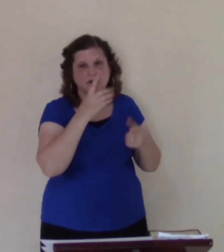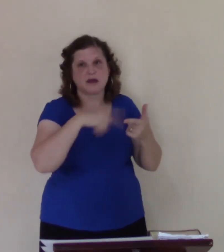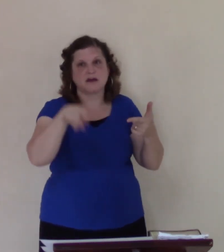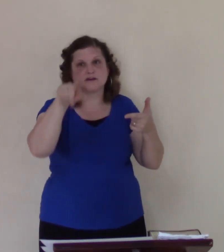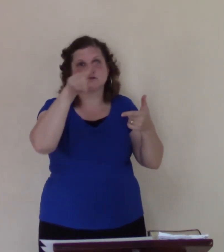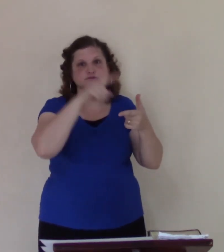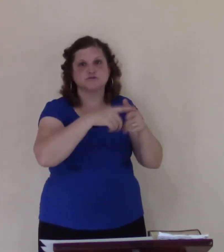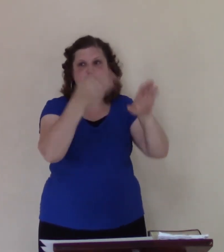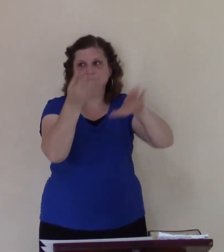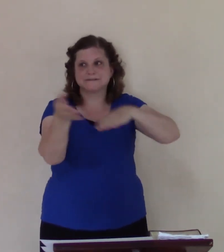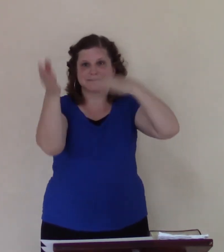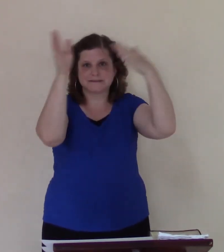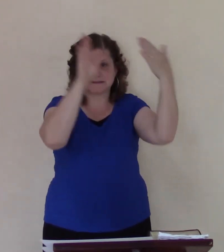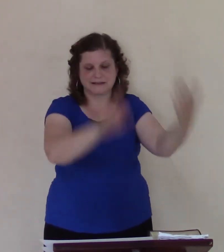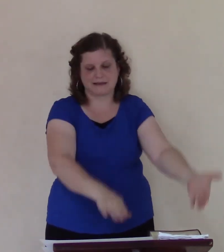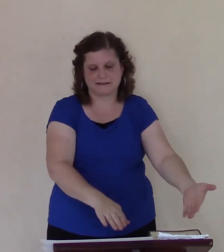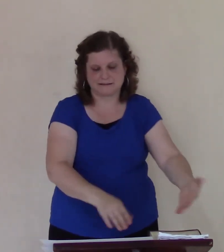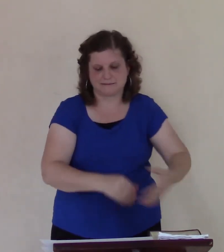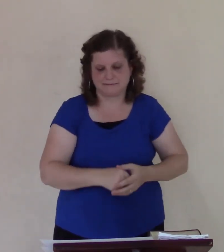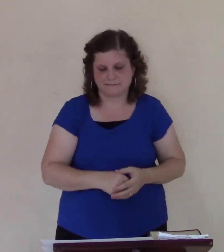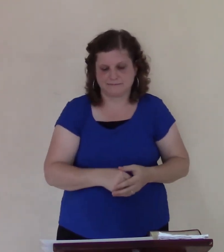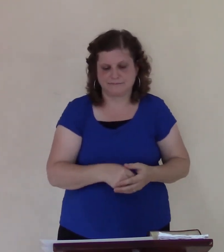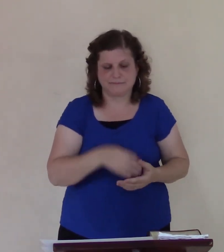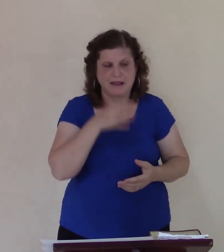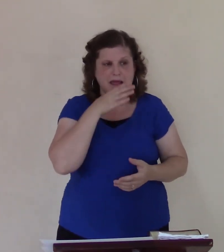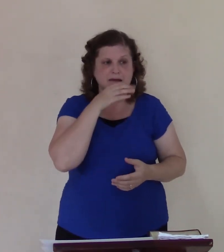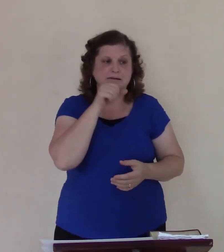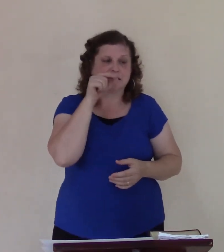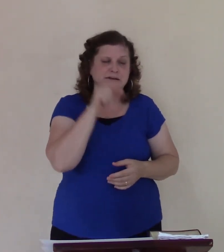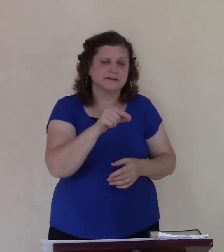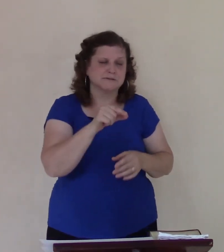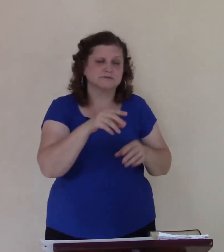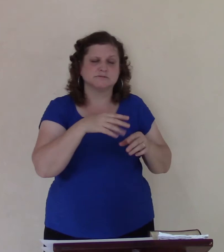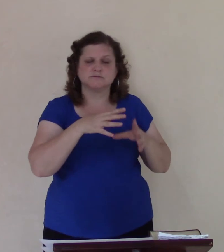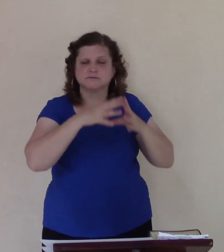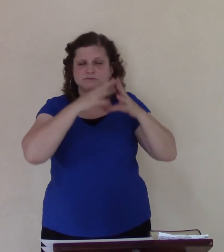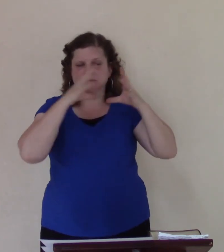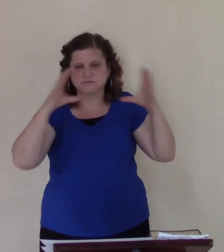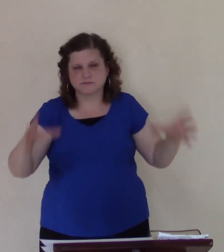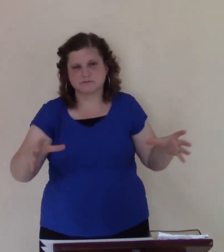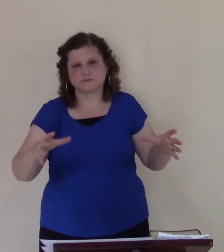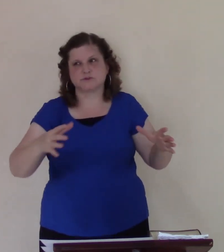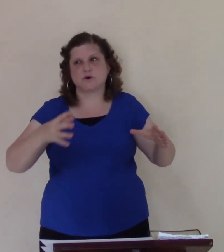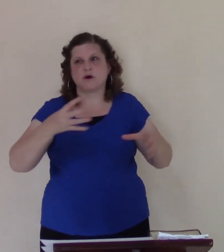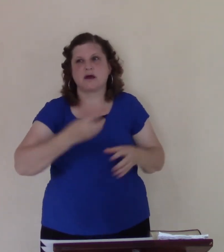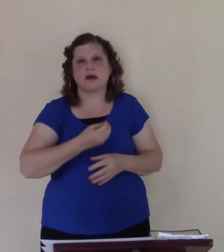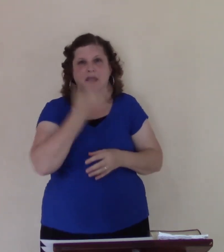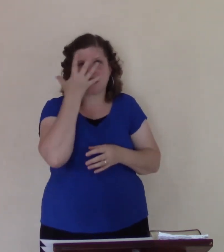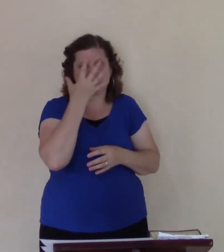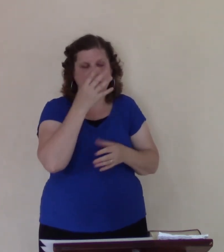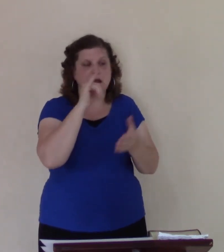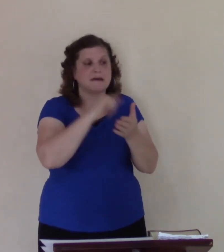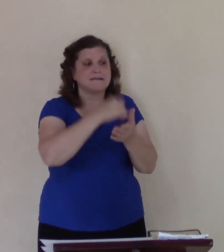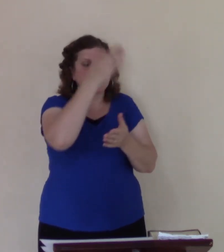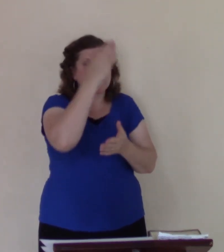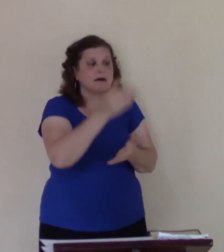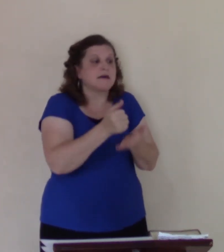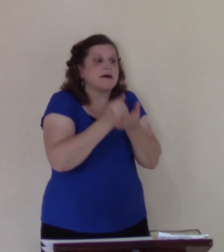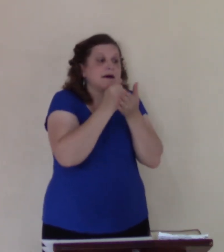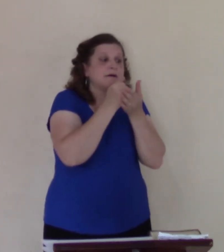are so upset we are so good we are so jealous that God is helping them but it's not helping me the way